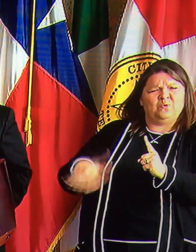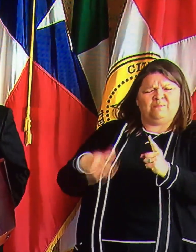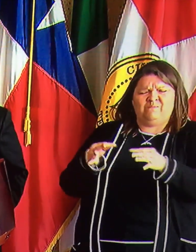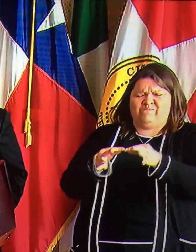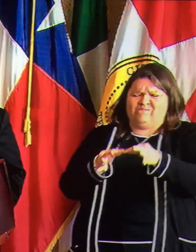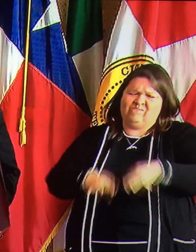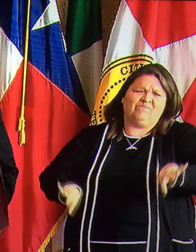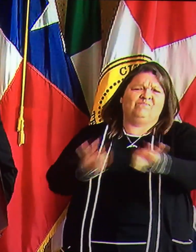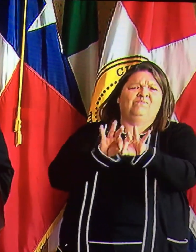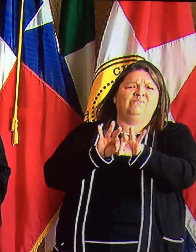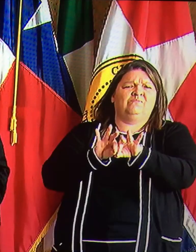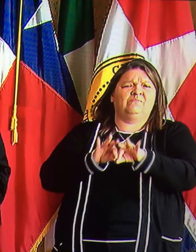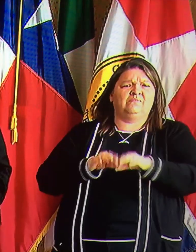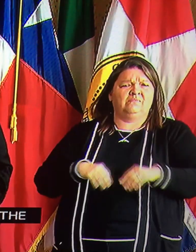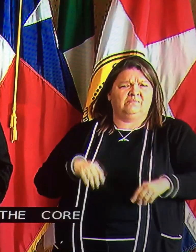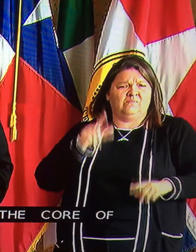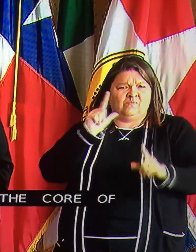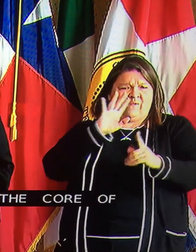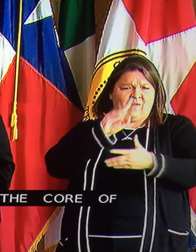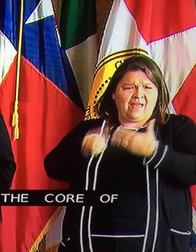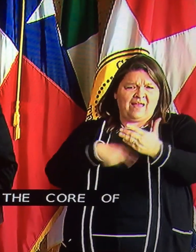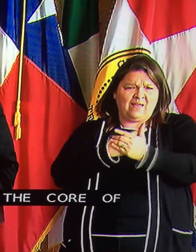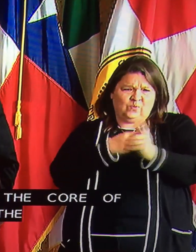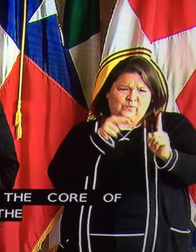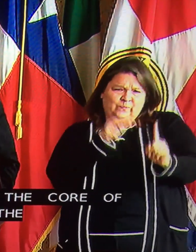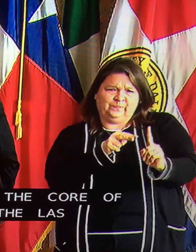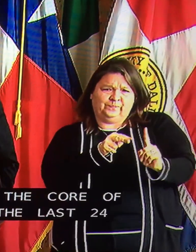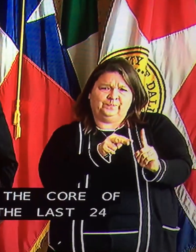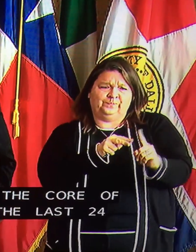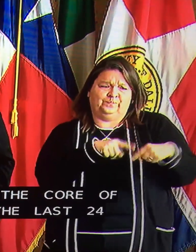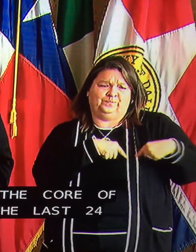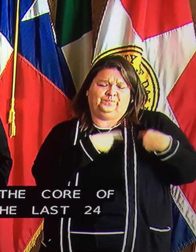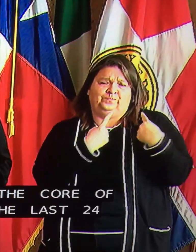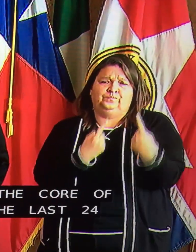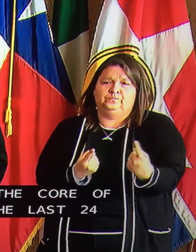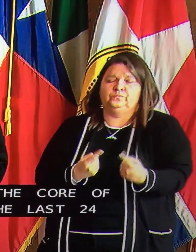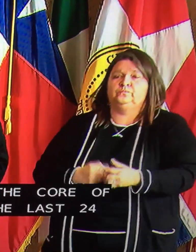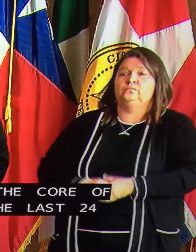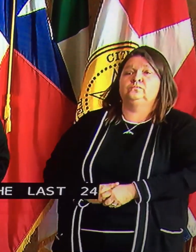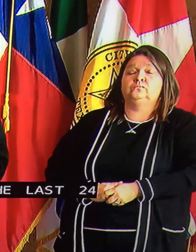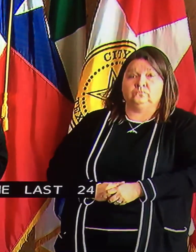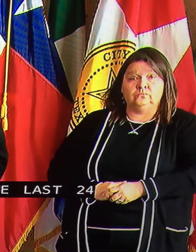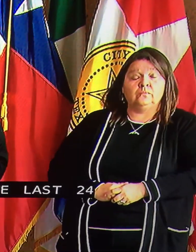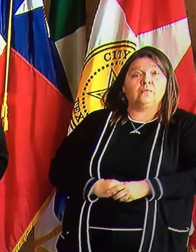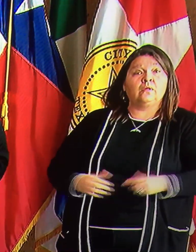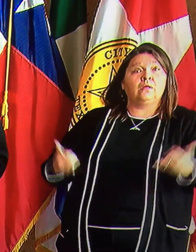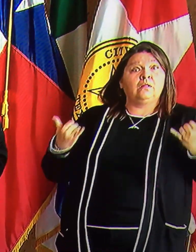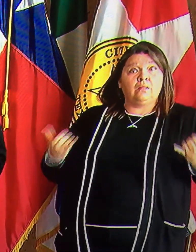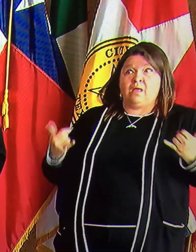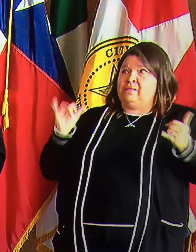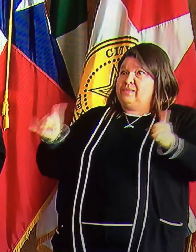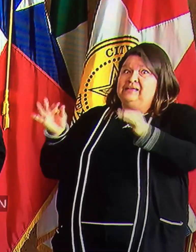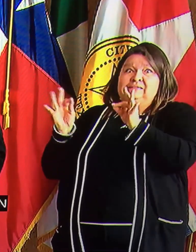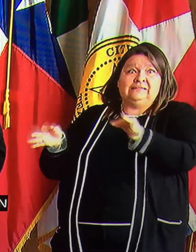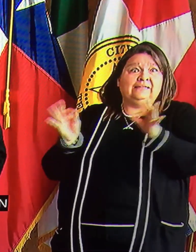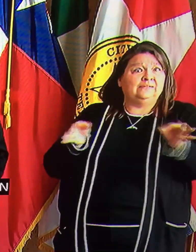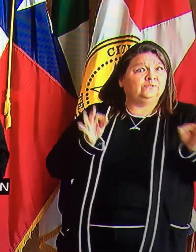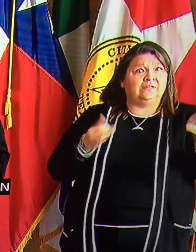last 24 hours. We made this decision in consultation with health care professionals.